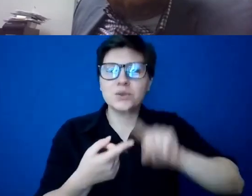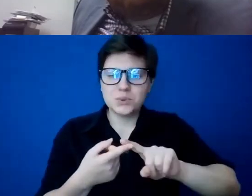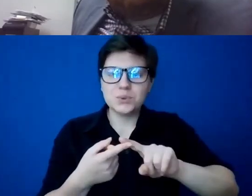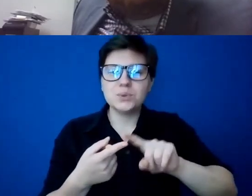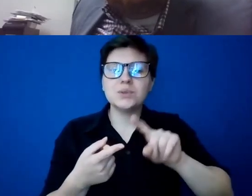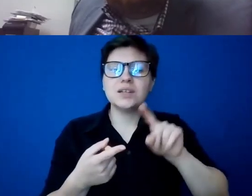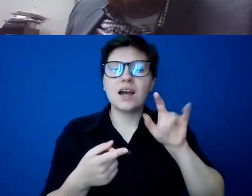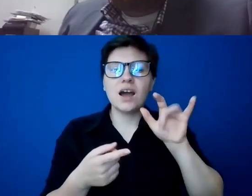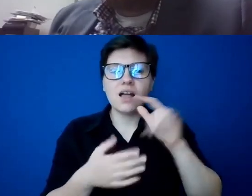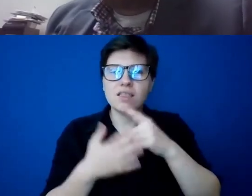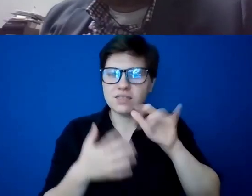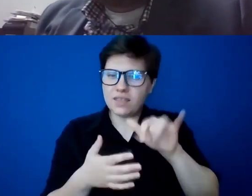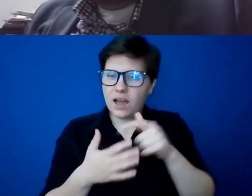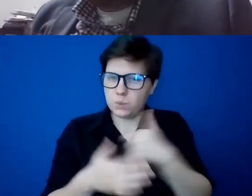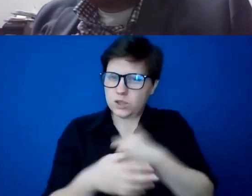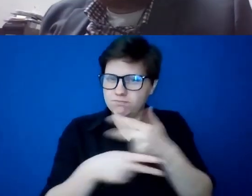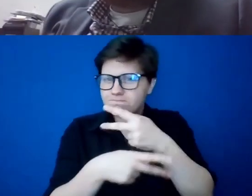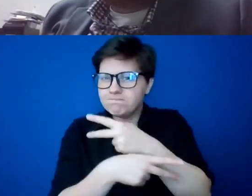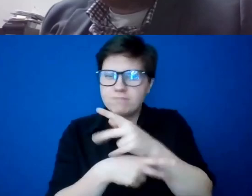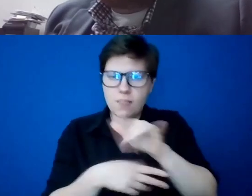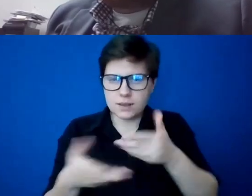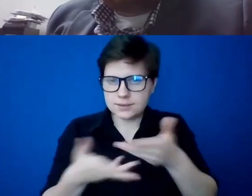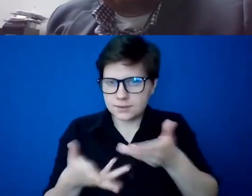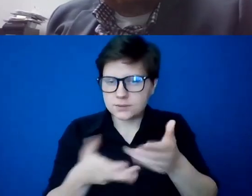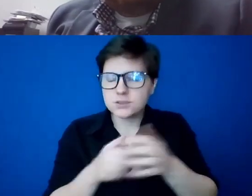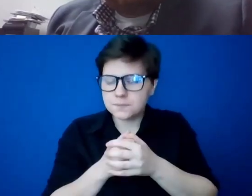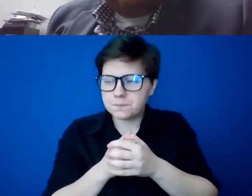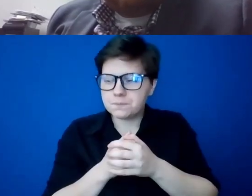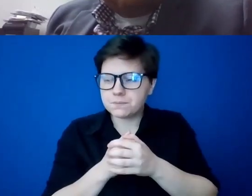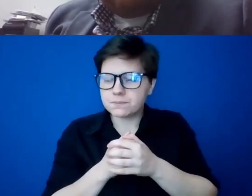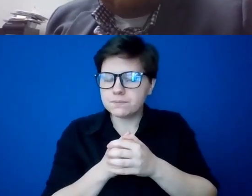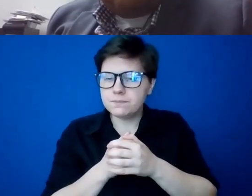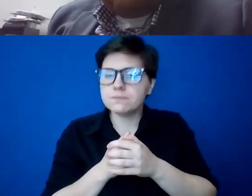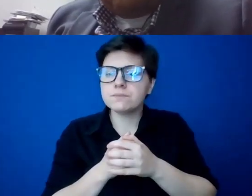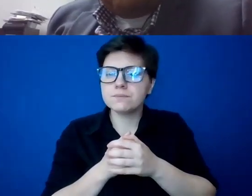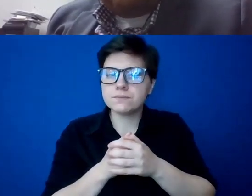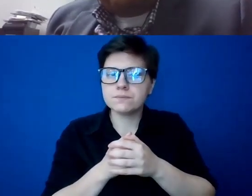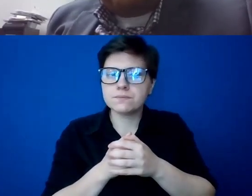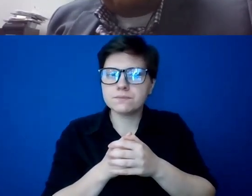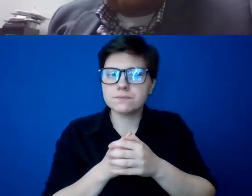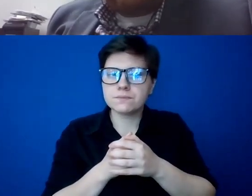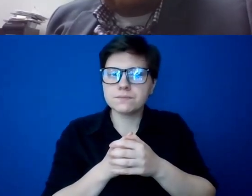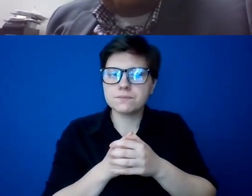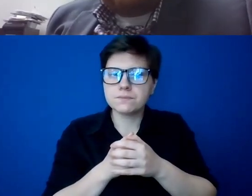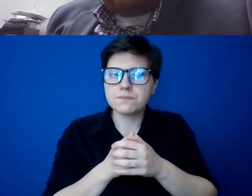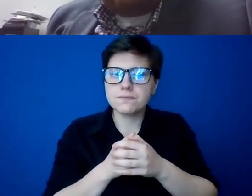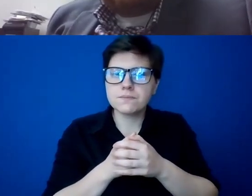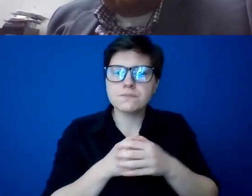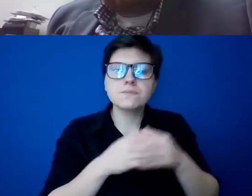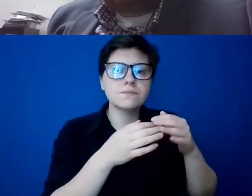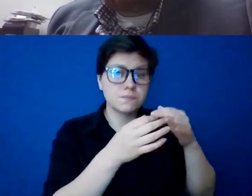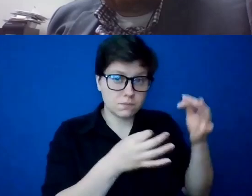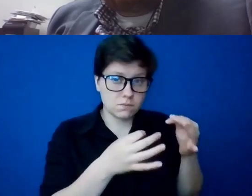of what you were navigating in that, in that exchange. Uh, what was being described is, is, uh, an approach to